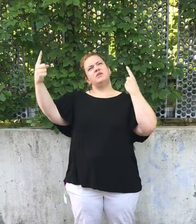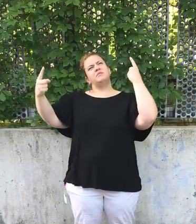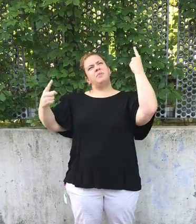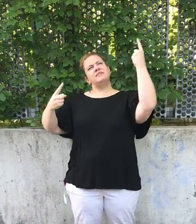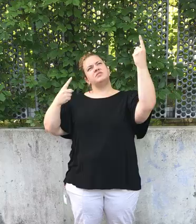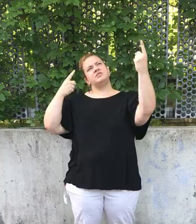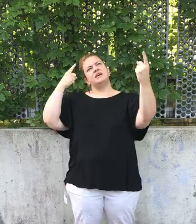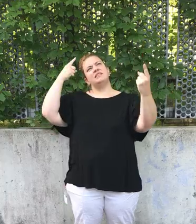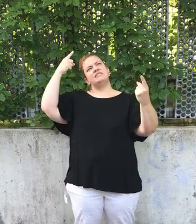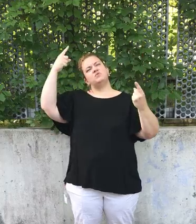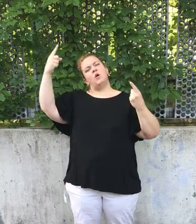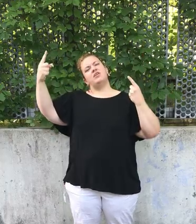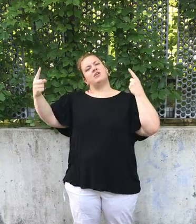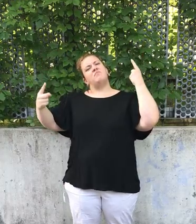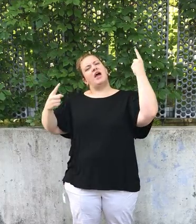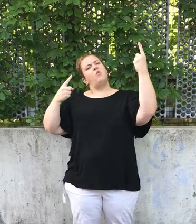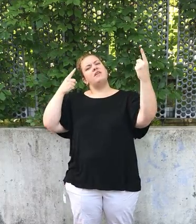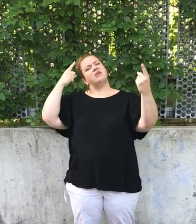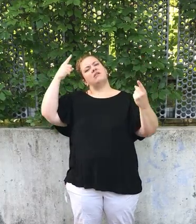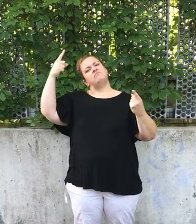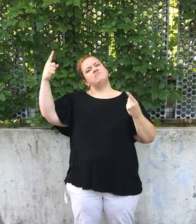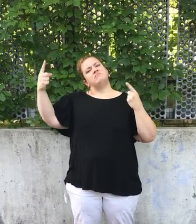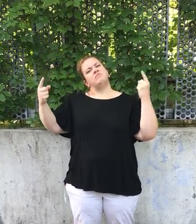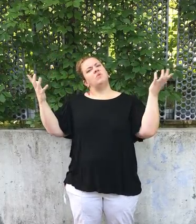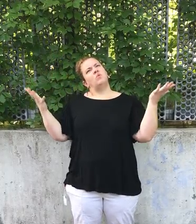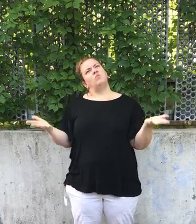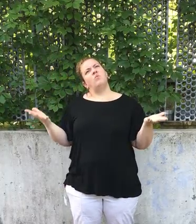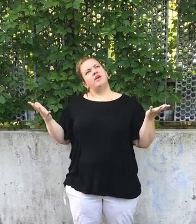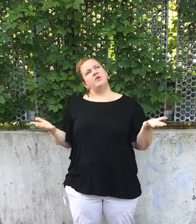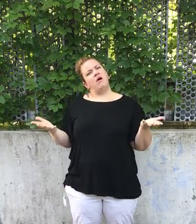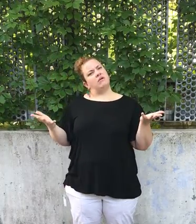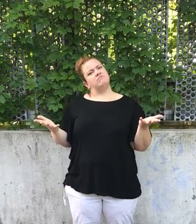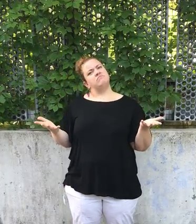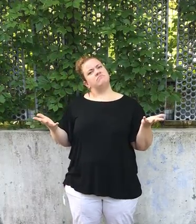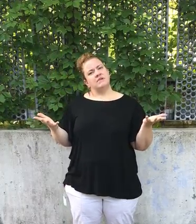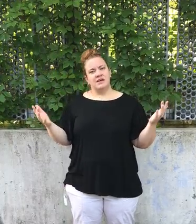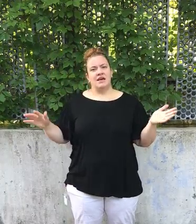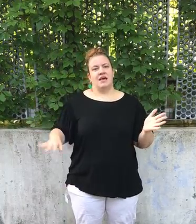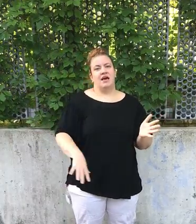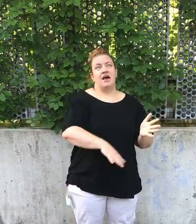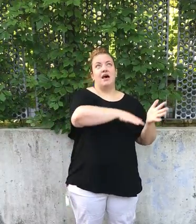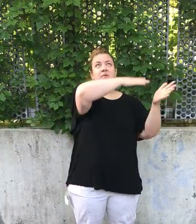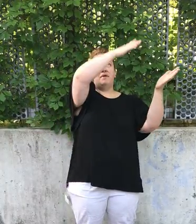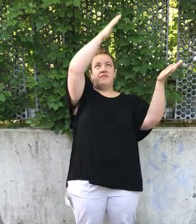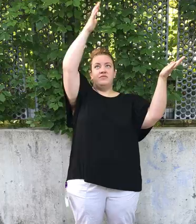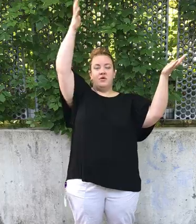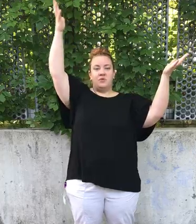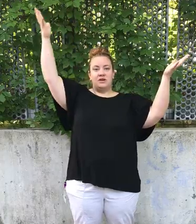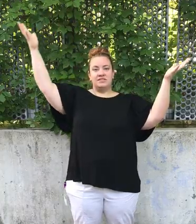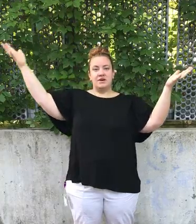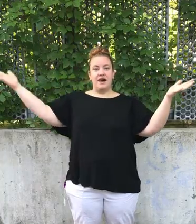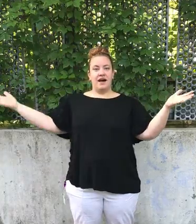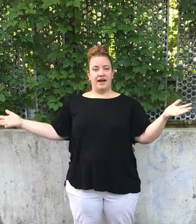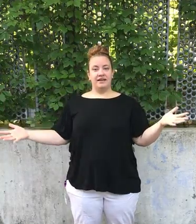look puzzled and this is wonder. I wonder what you are. Up above the world so high,